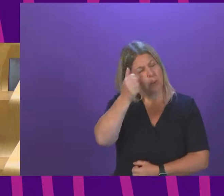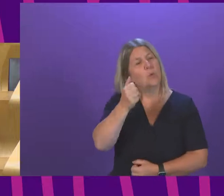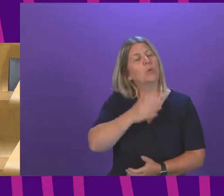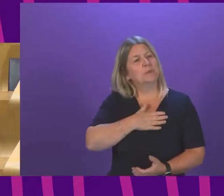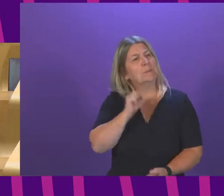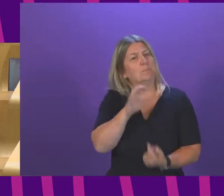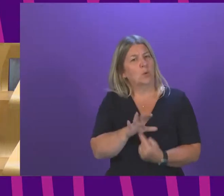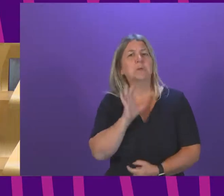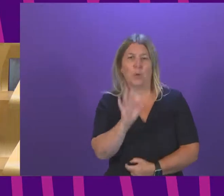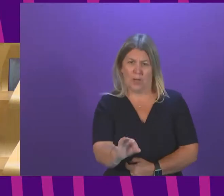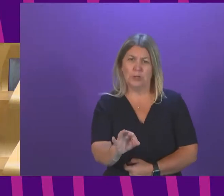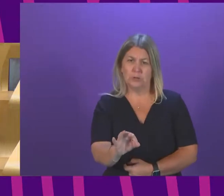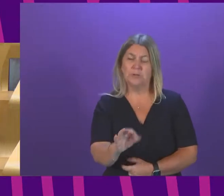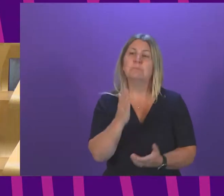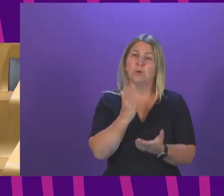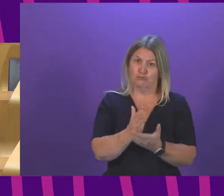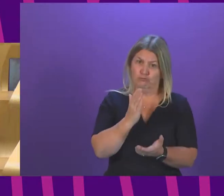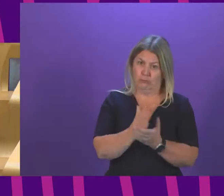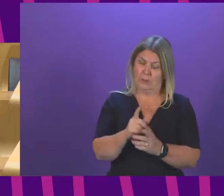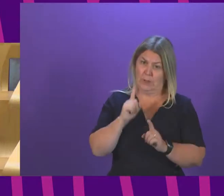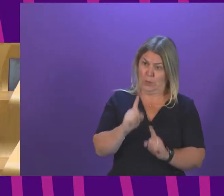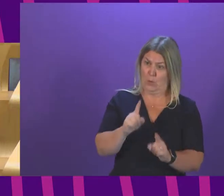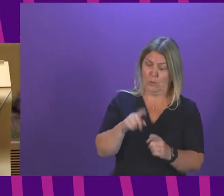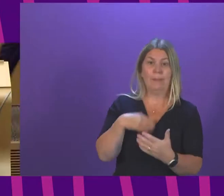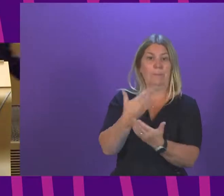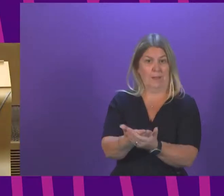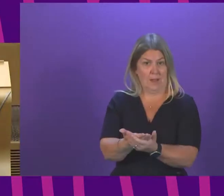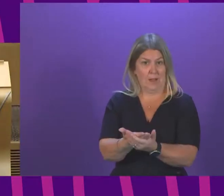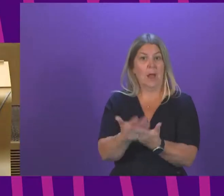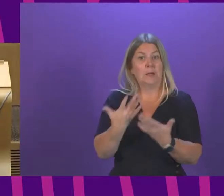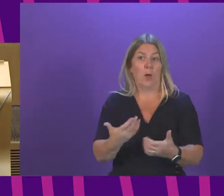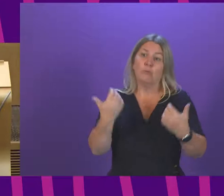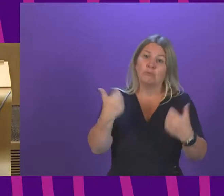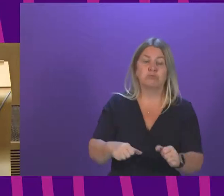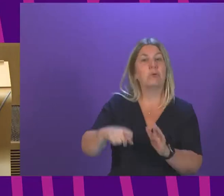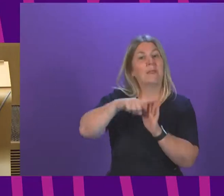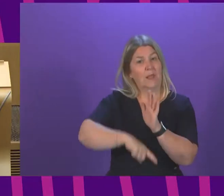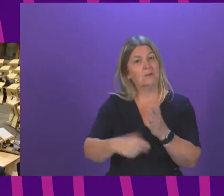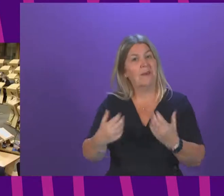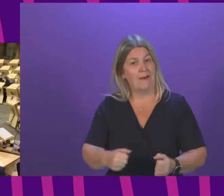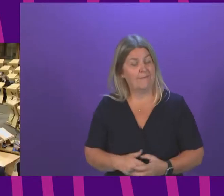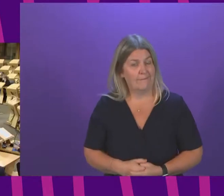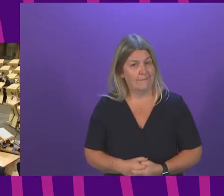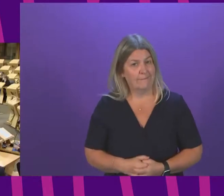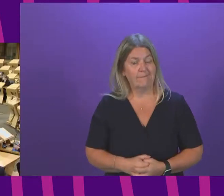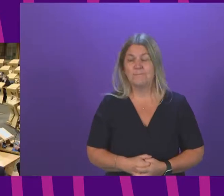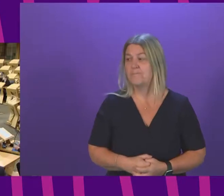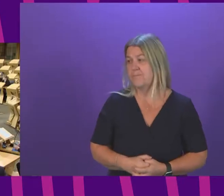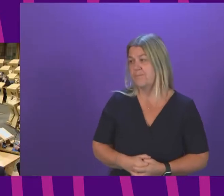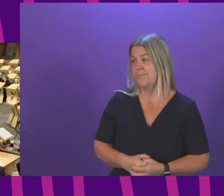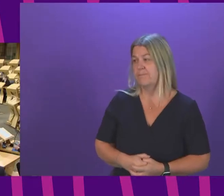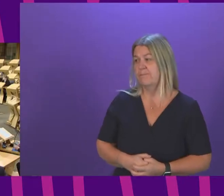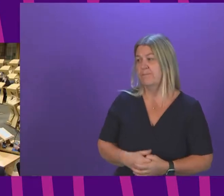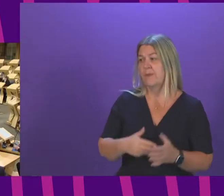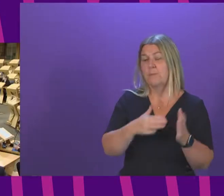thinking behind the redress bill that Parliament has already passed into statute. Michael Mara. Thank you, Prosecuting Officer. I would like to